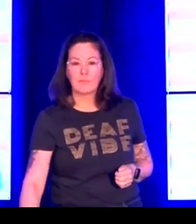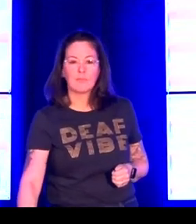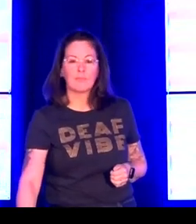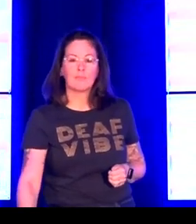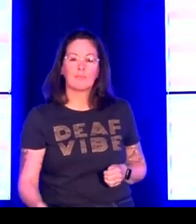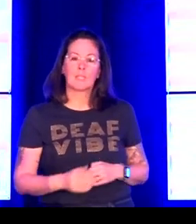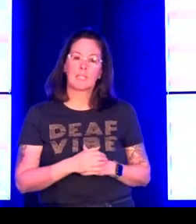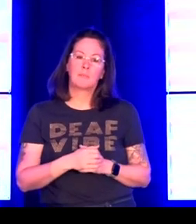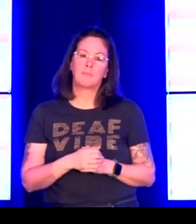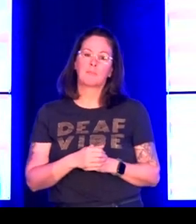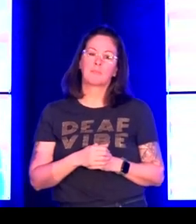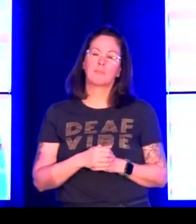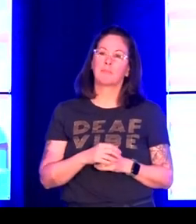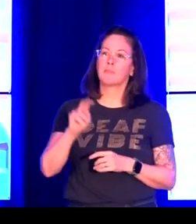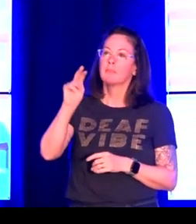resources.